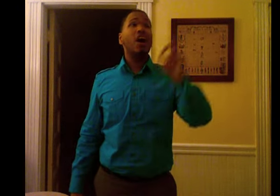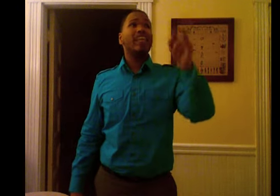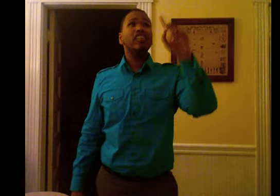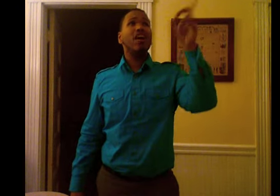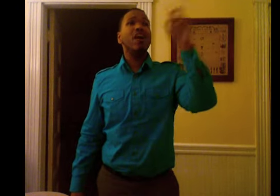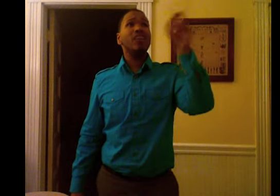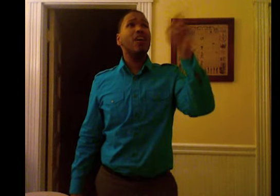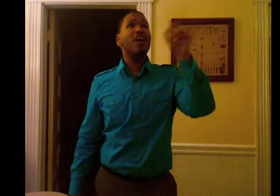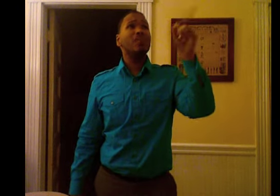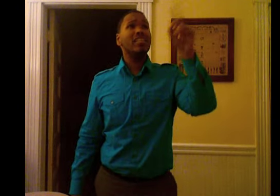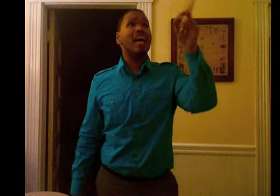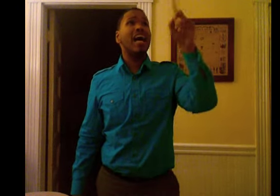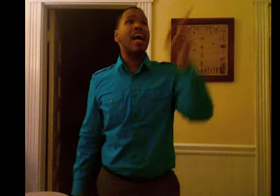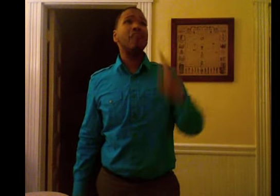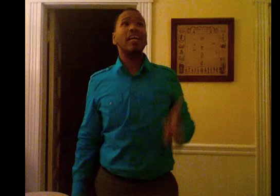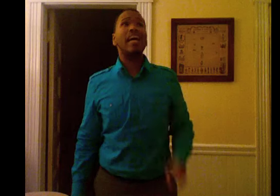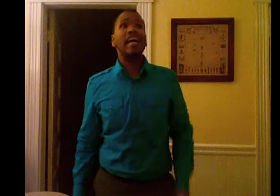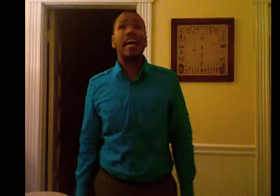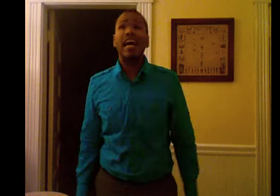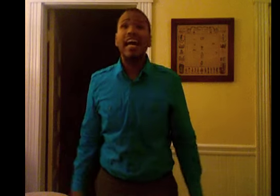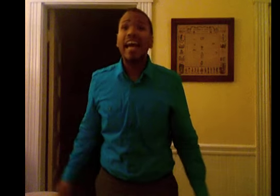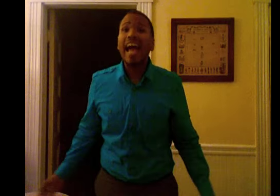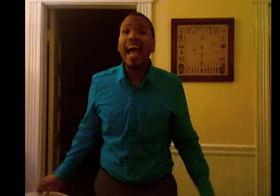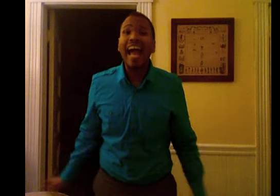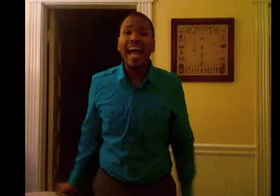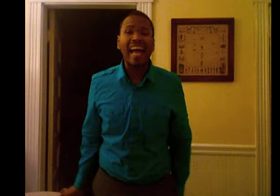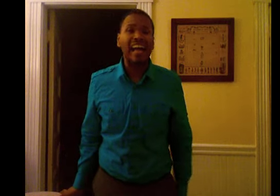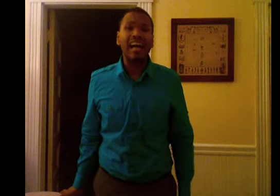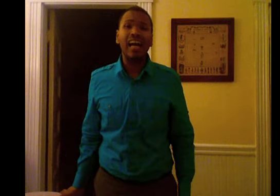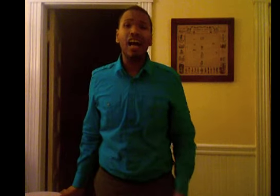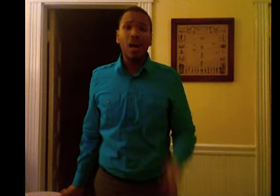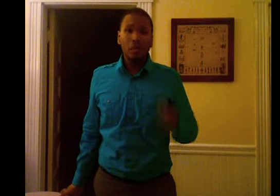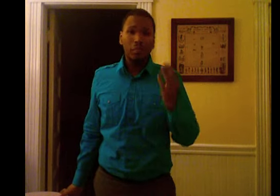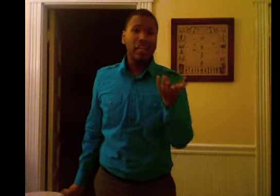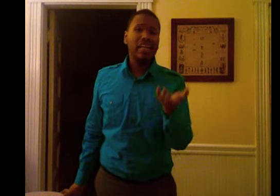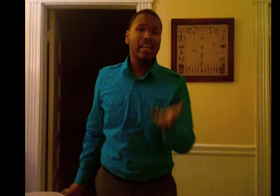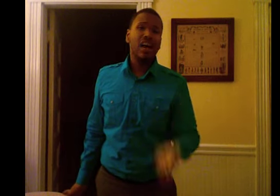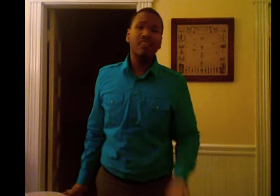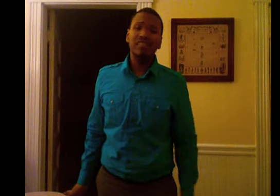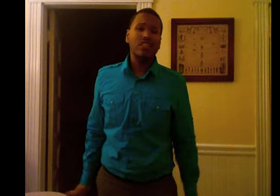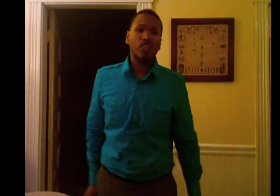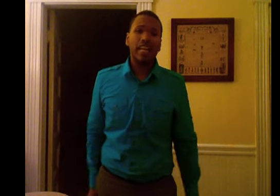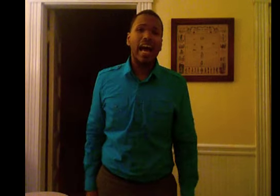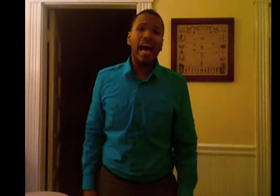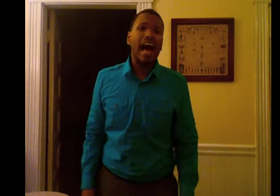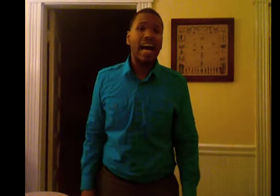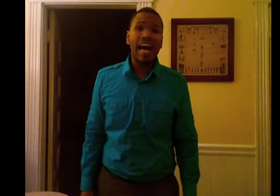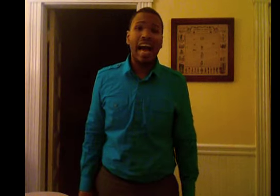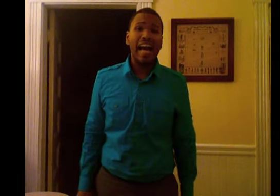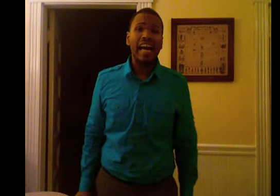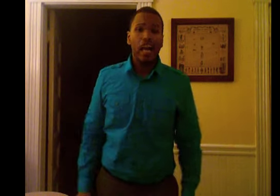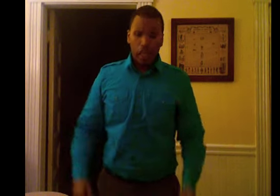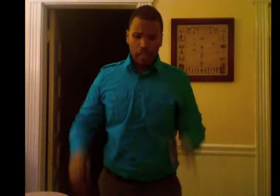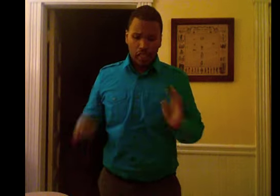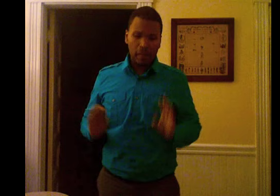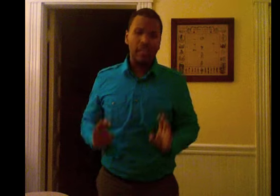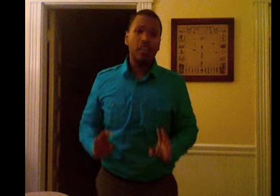I don't know what's up there, beyond the sky. It's been a